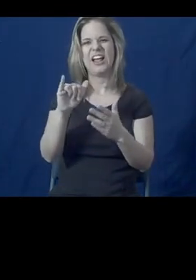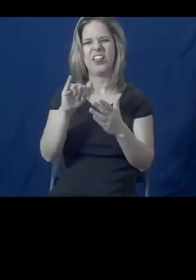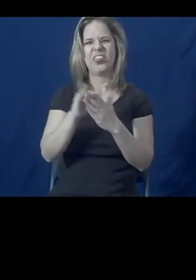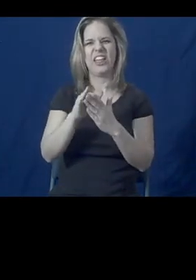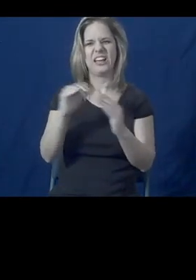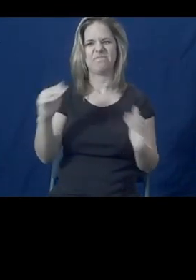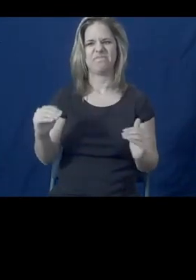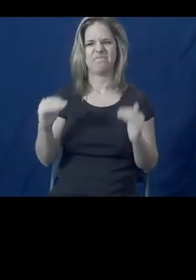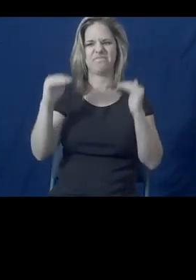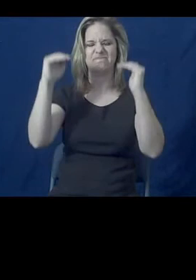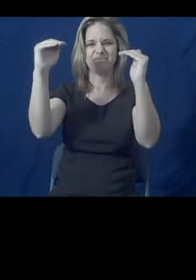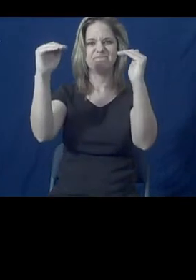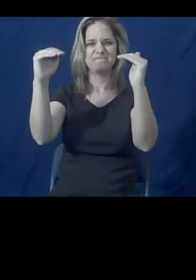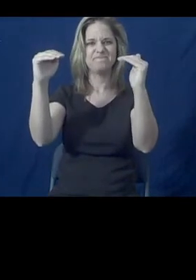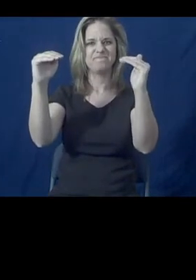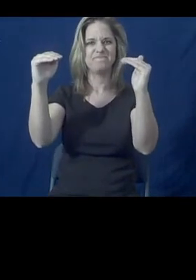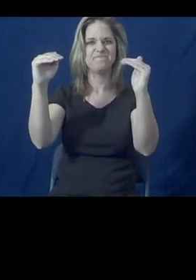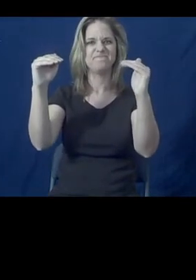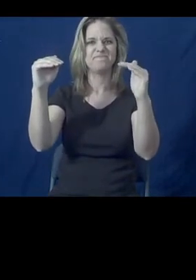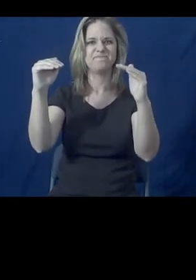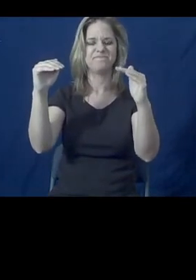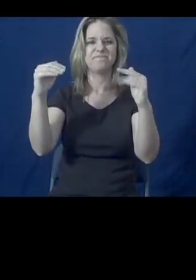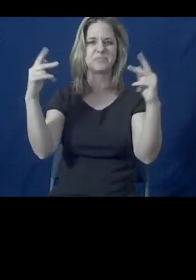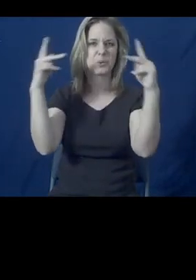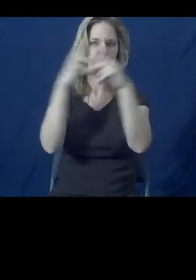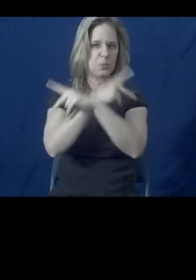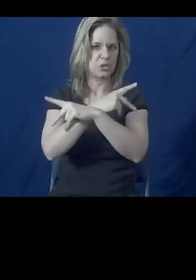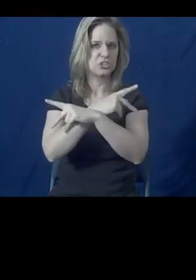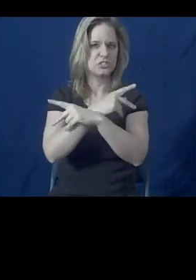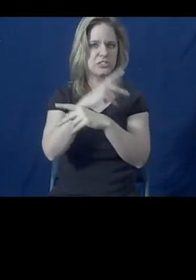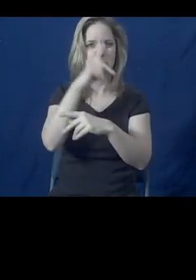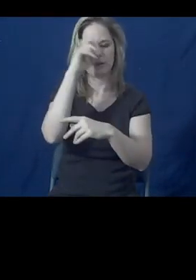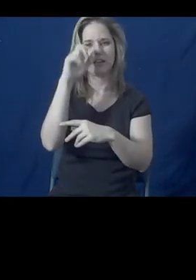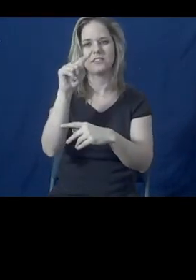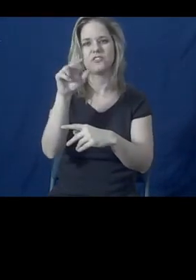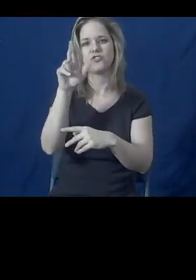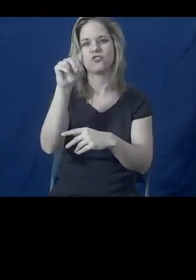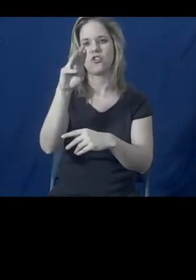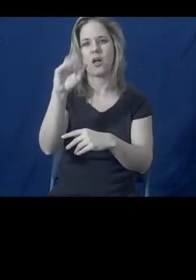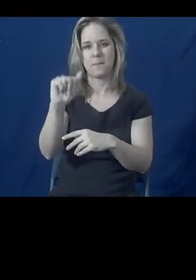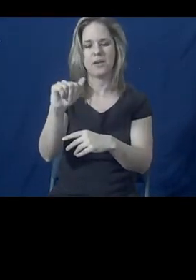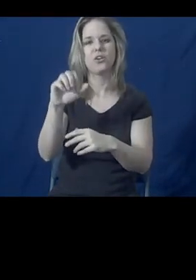those disabilities by trauma and violence can be significant.